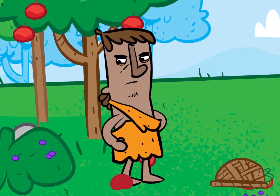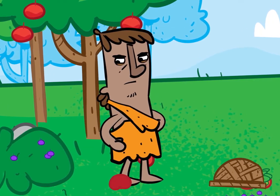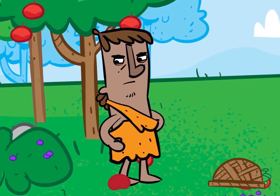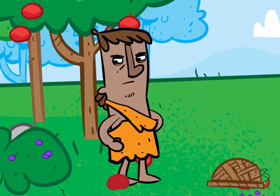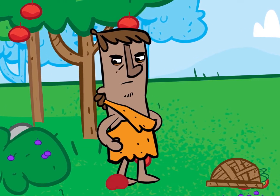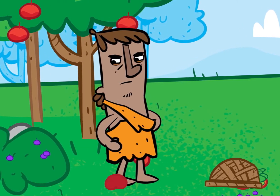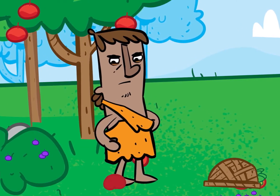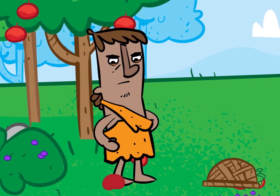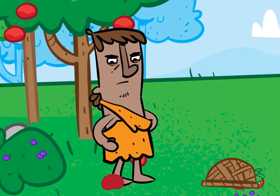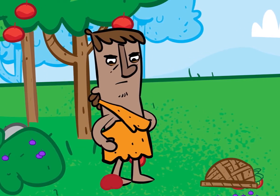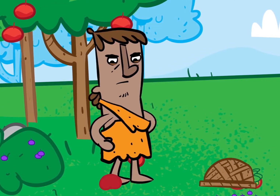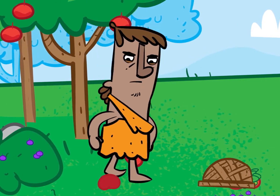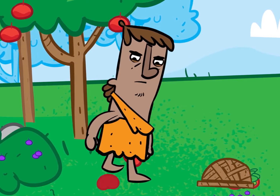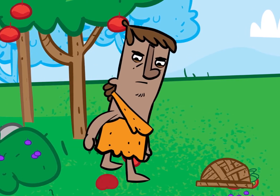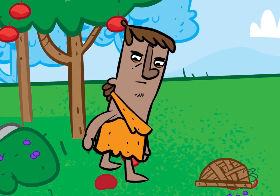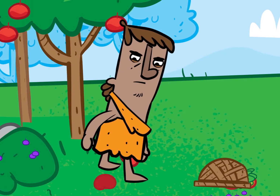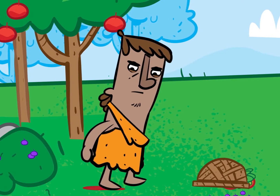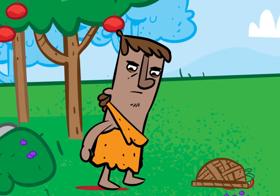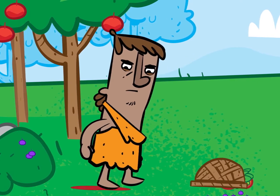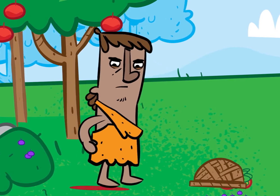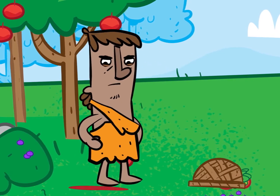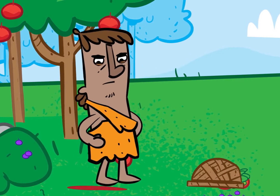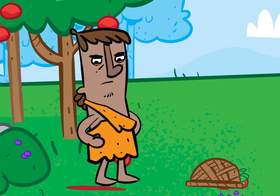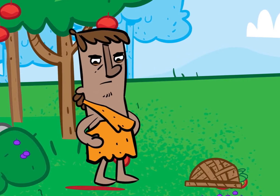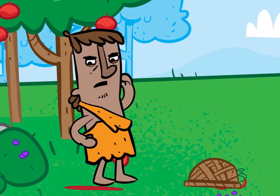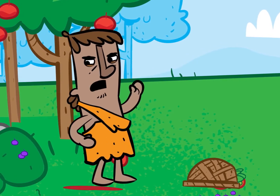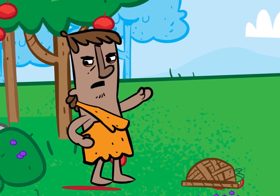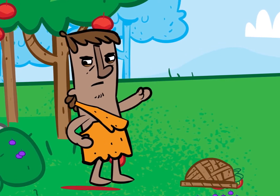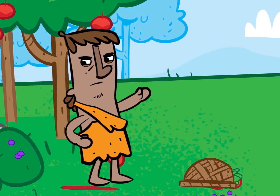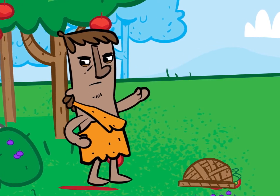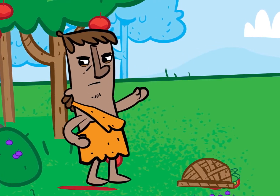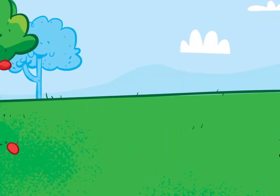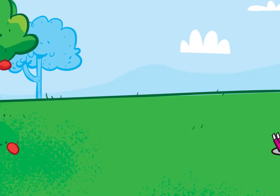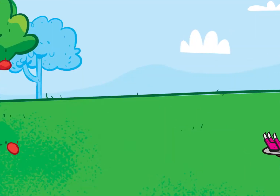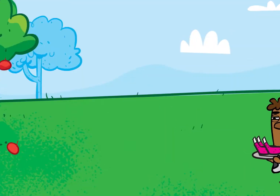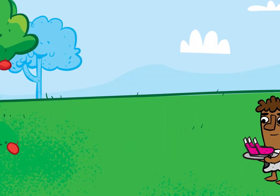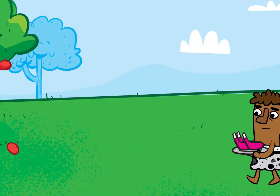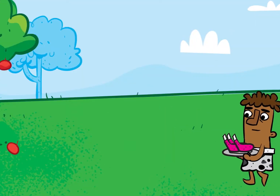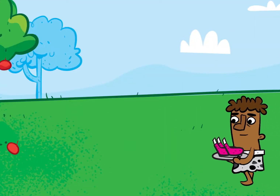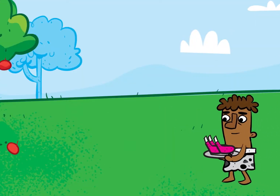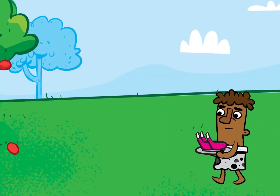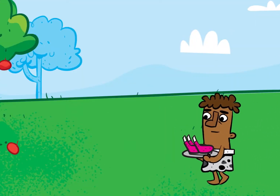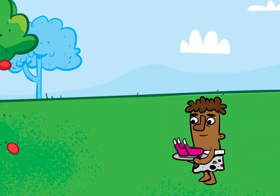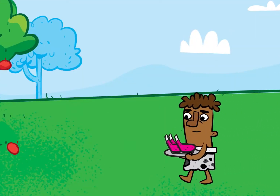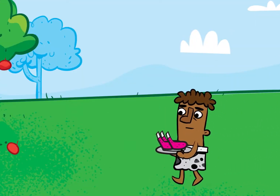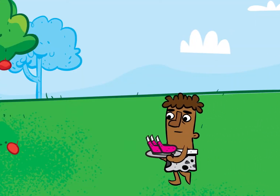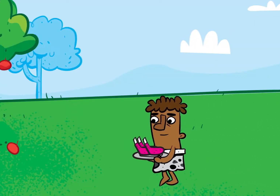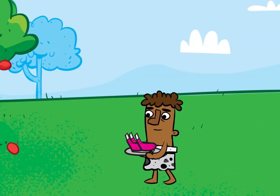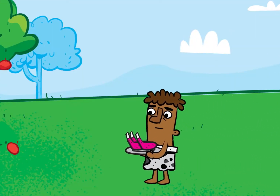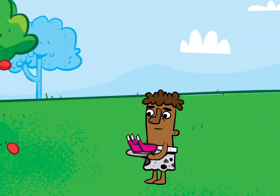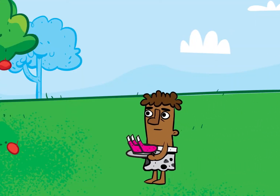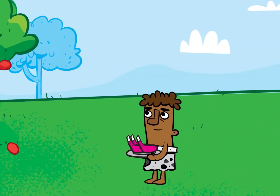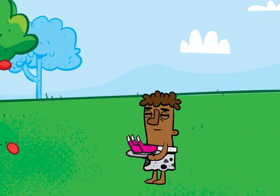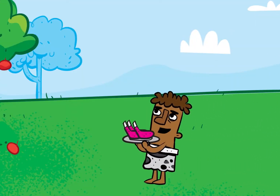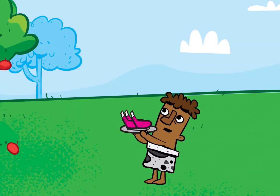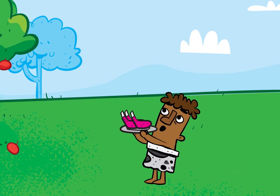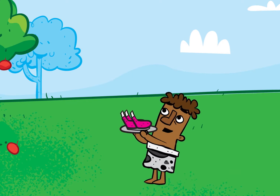but instead to take control of sin abel also gave a gift to god here you go